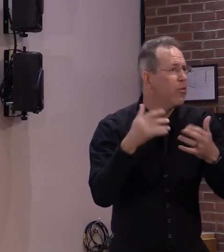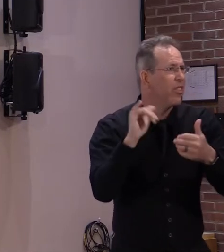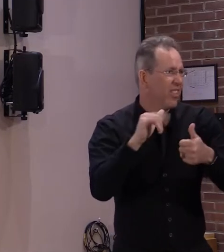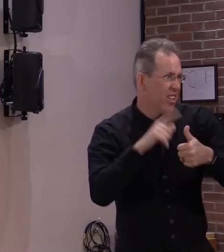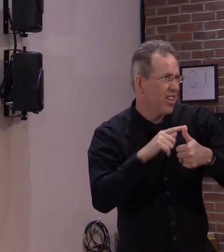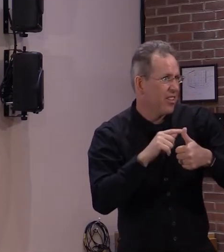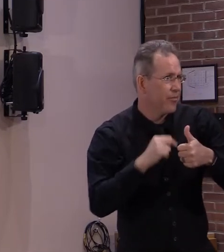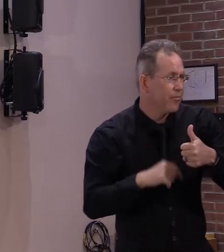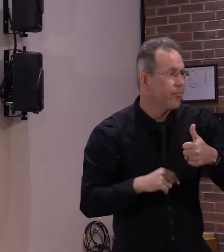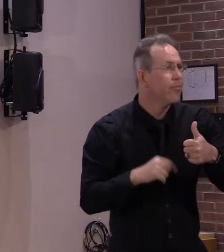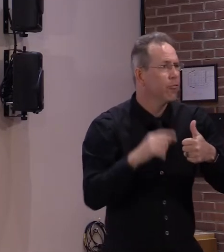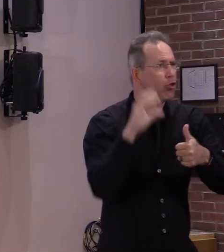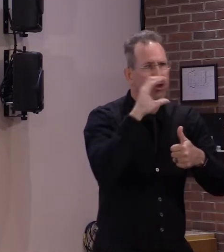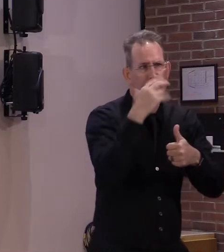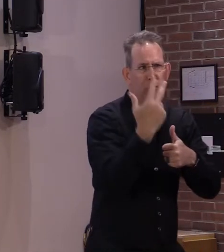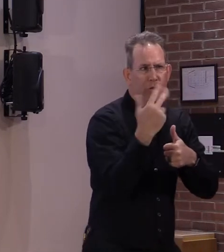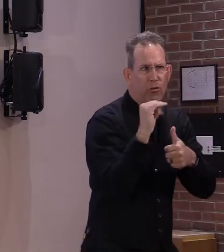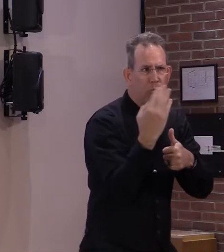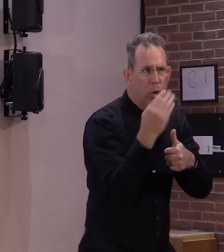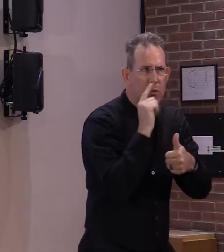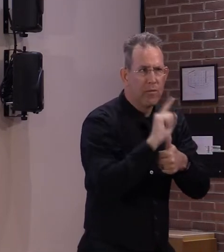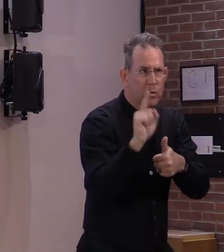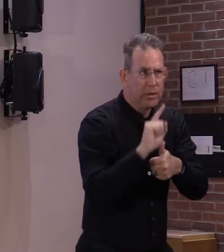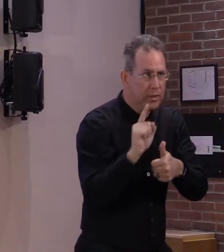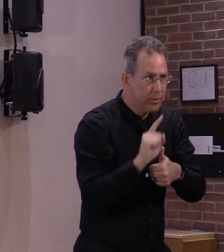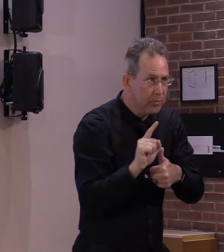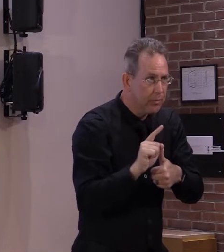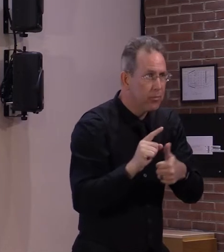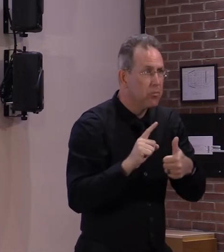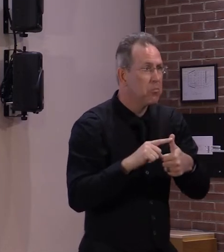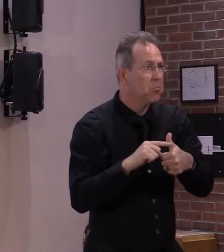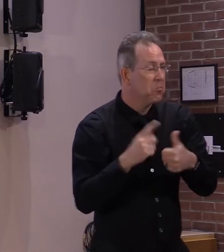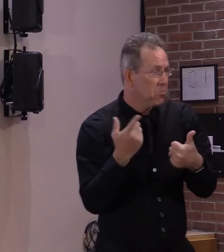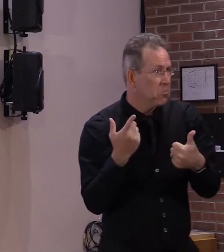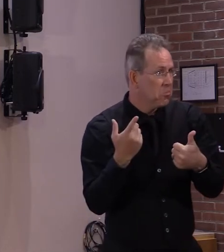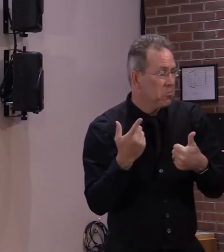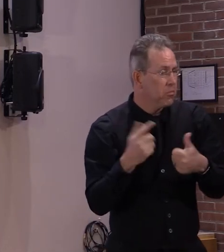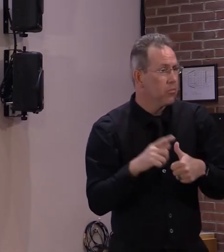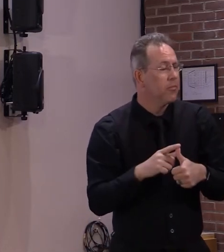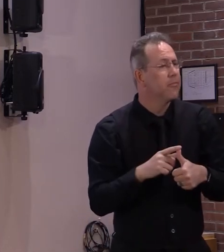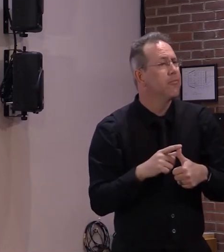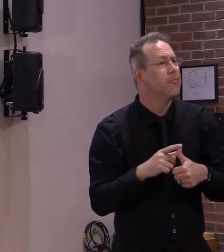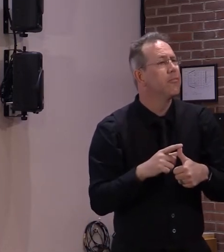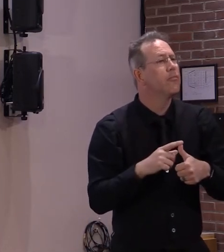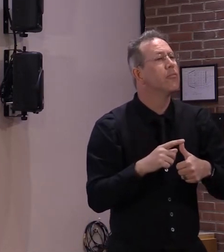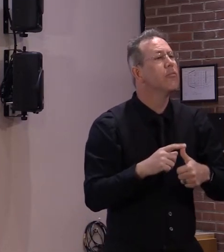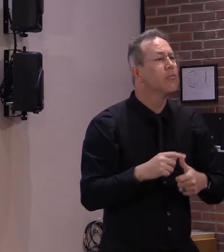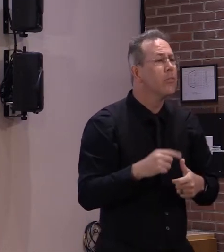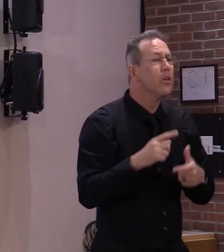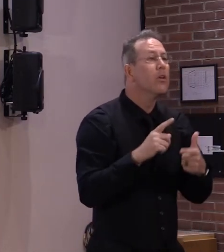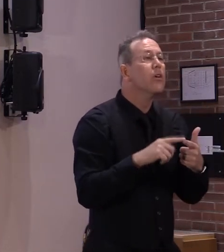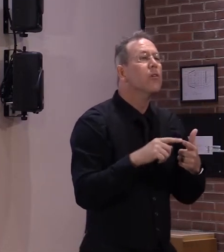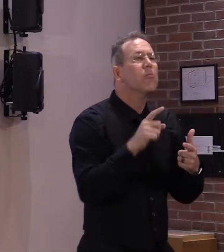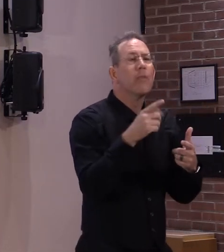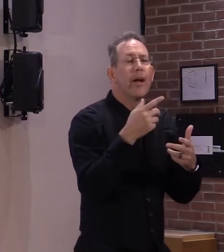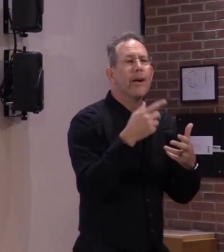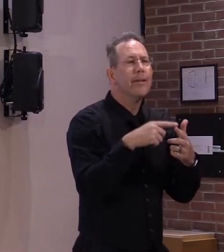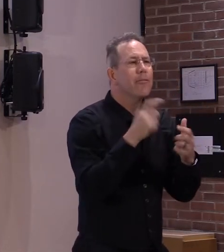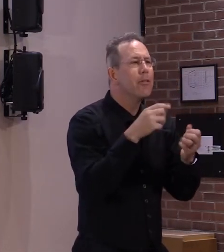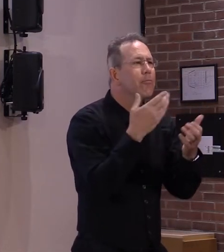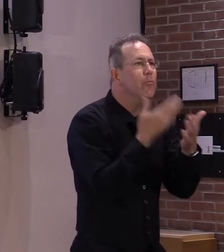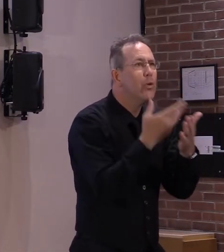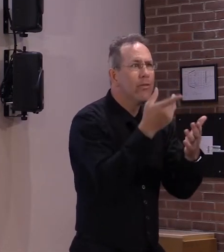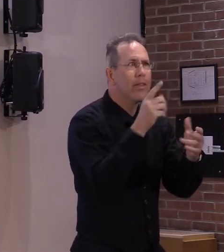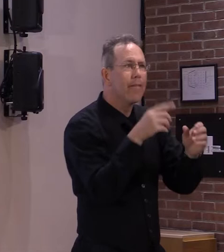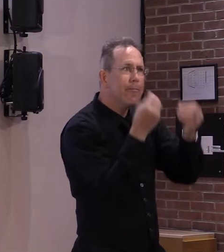applications and interviews can be done virtually or by phone. However, claimants must be able to provide proof of outreach upon request by